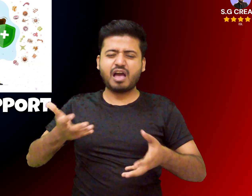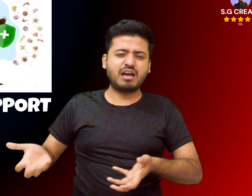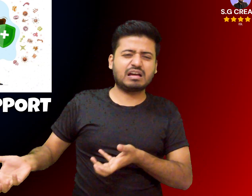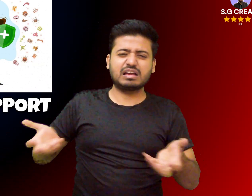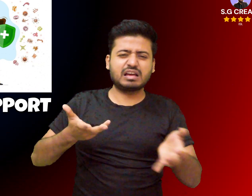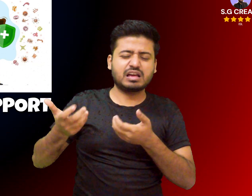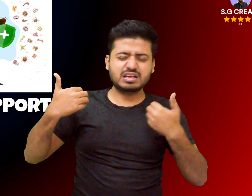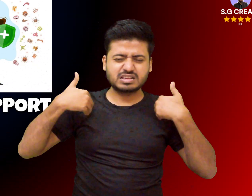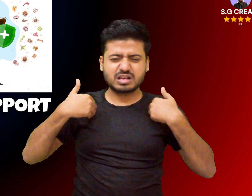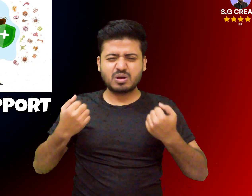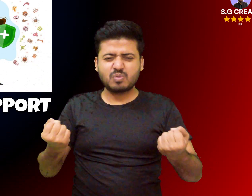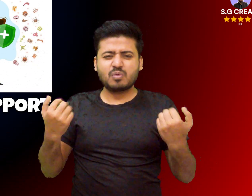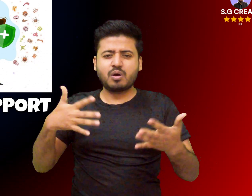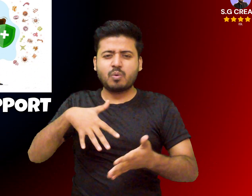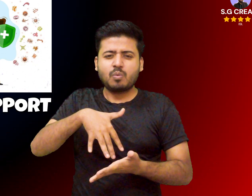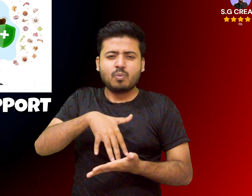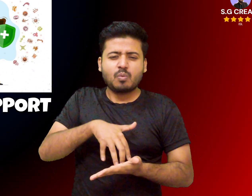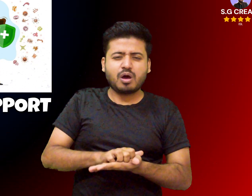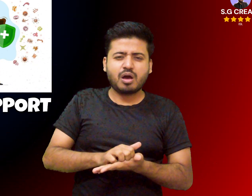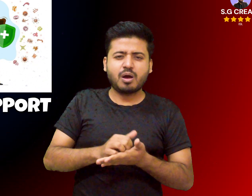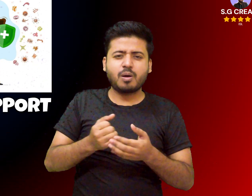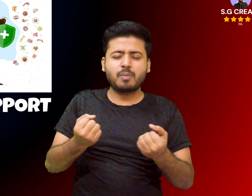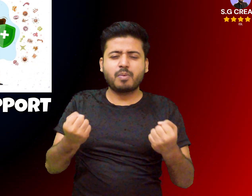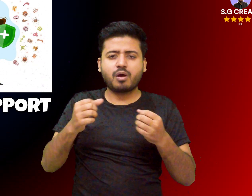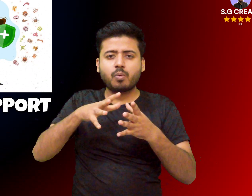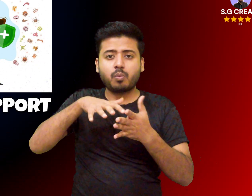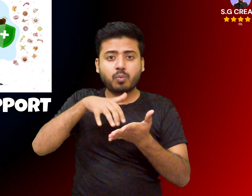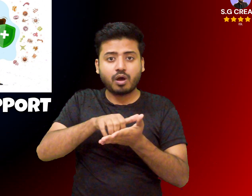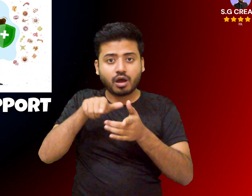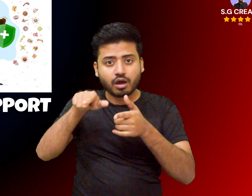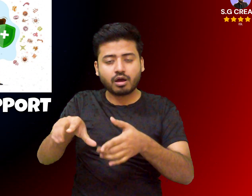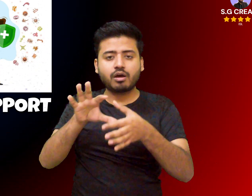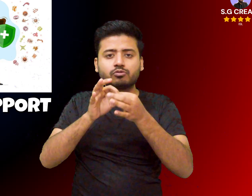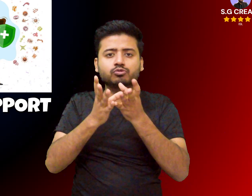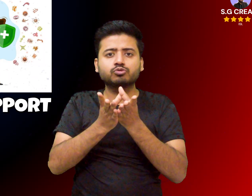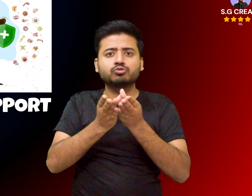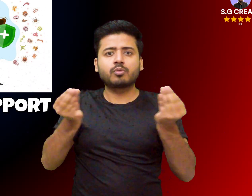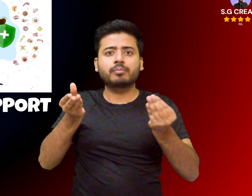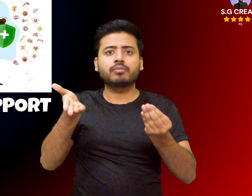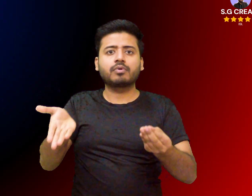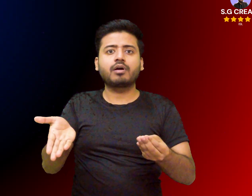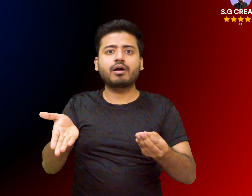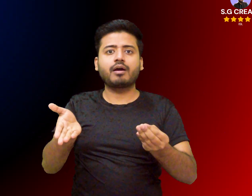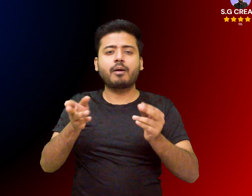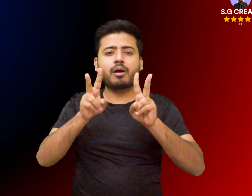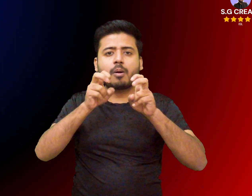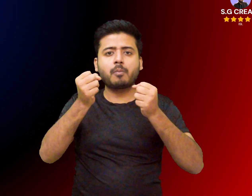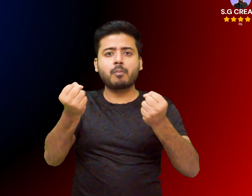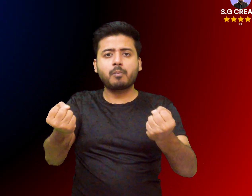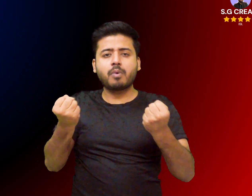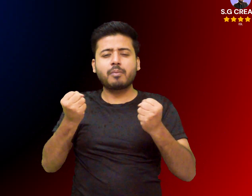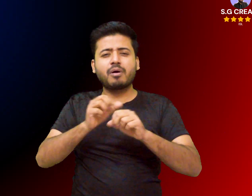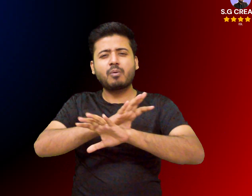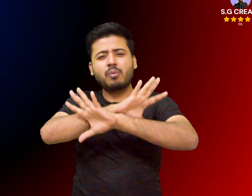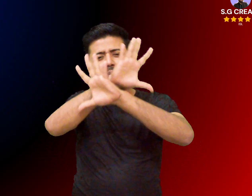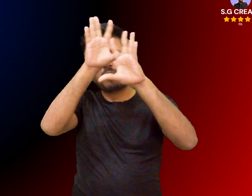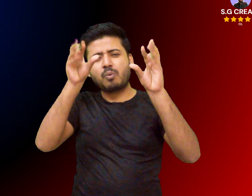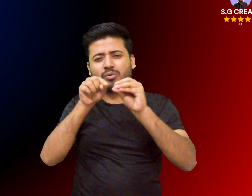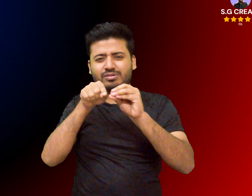such as beta-carotene and polyphenols which help neutralize free radicals that can damage cells and contribute to chronic disease